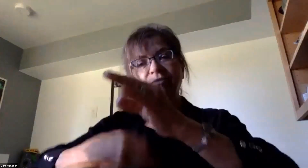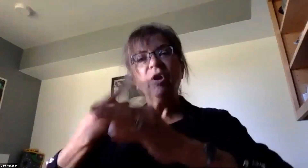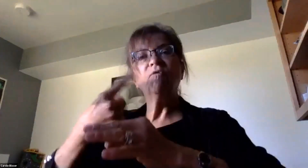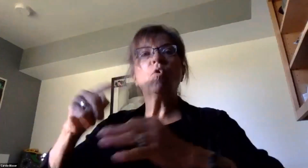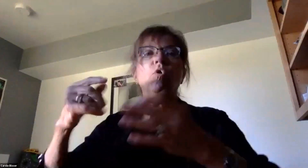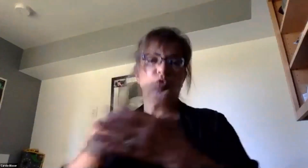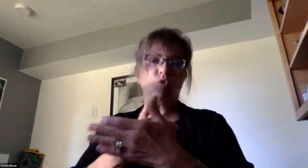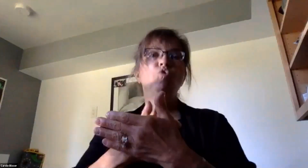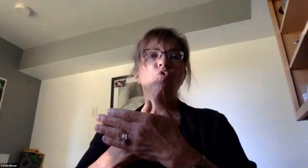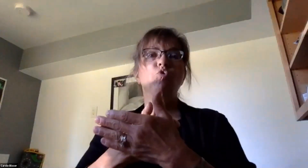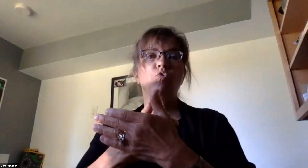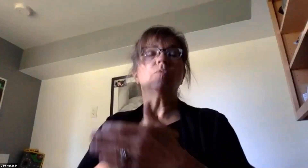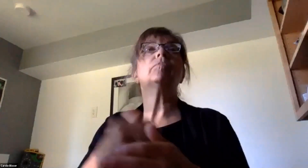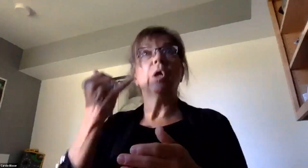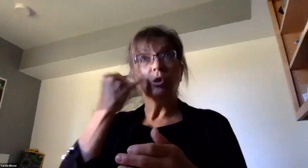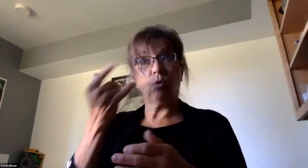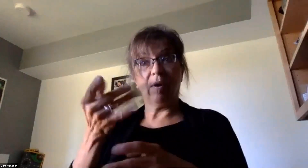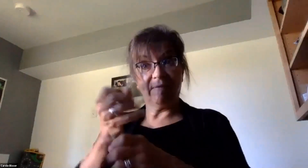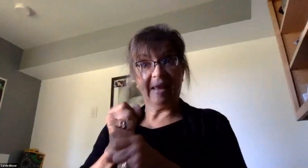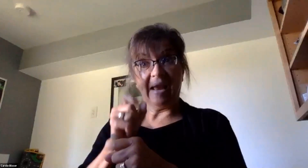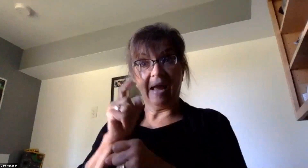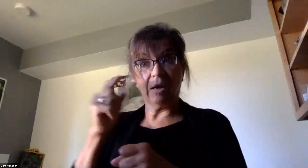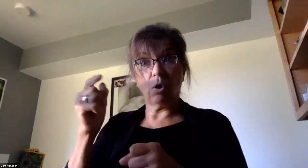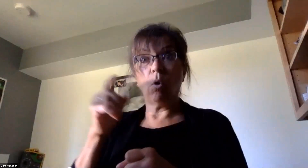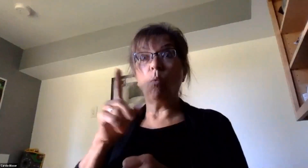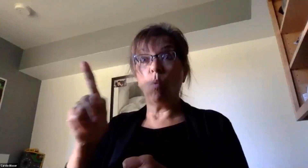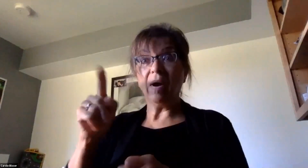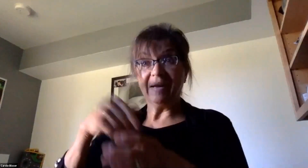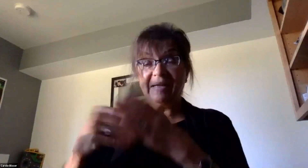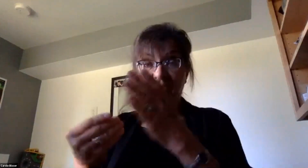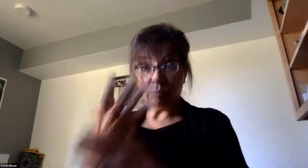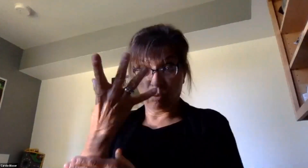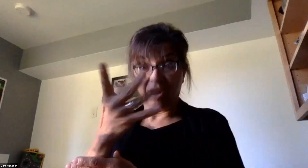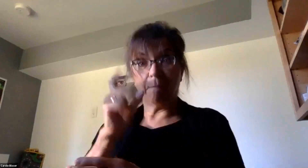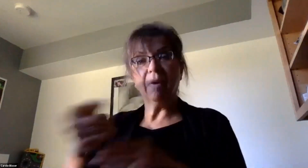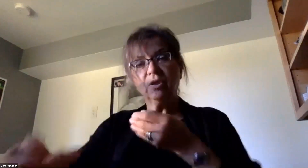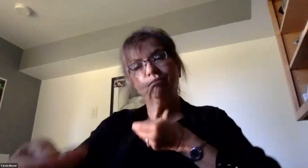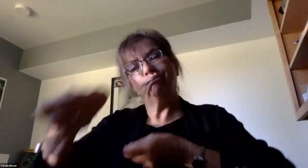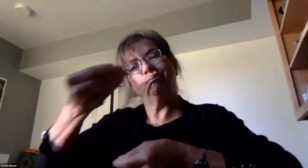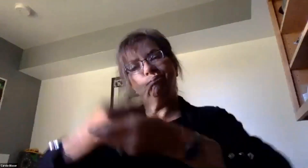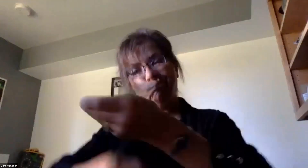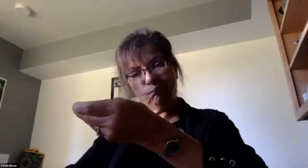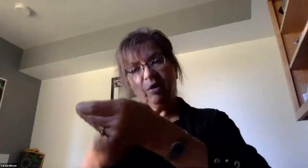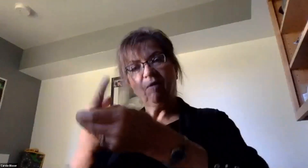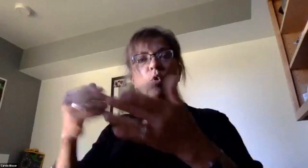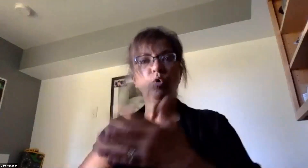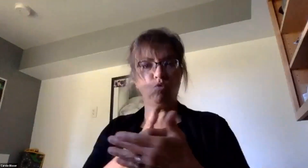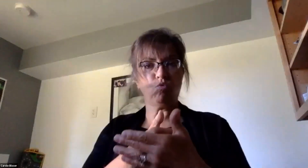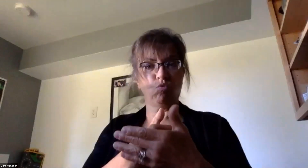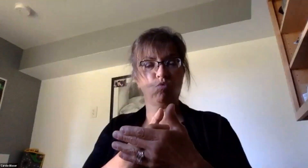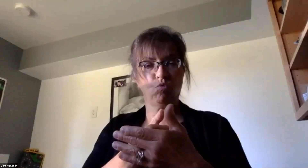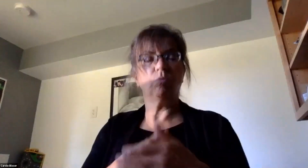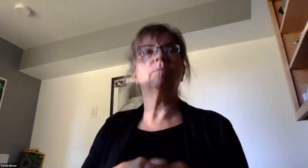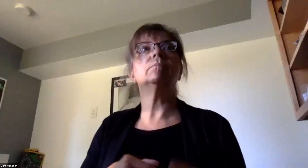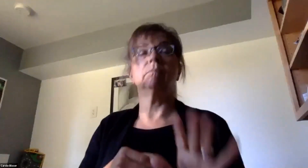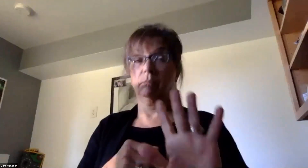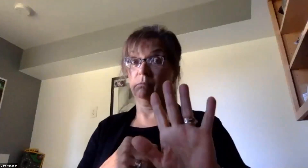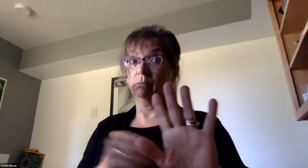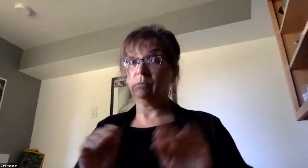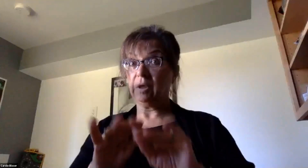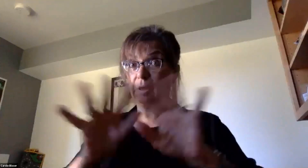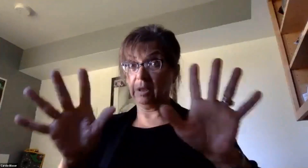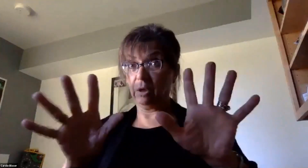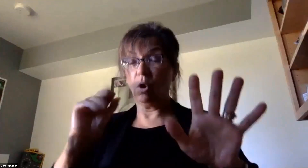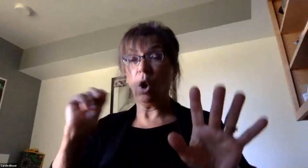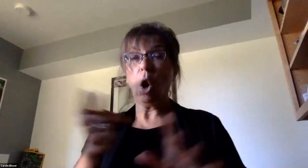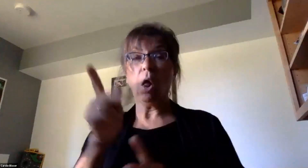K-5 received a device in the spring, they'll be asked to return that device and they will get a new device. To be clear, all K